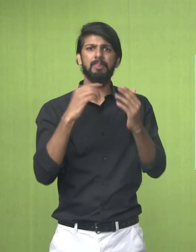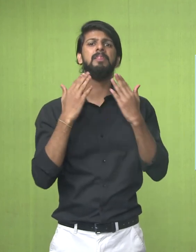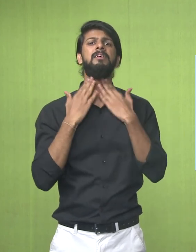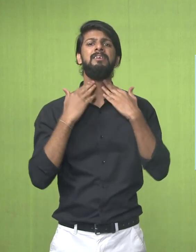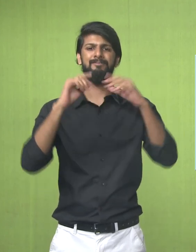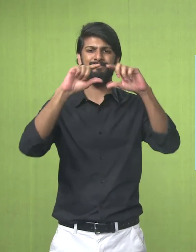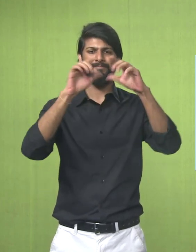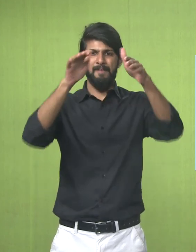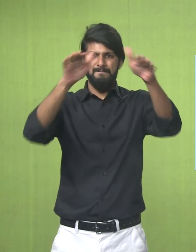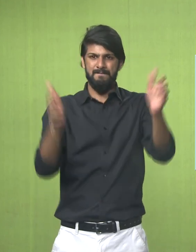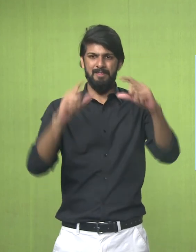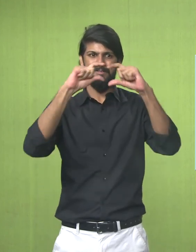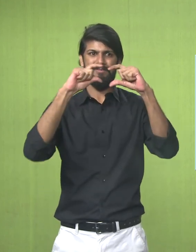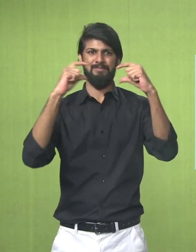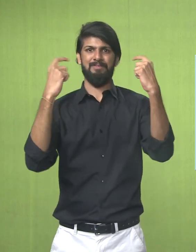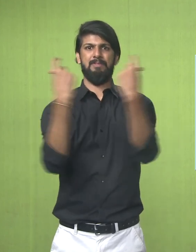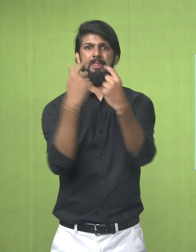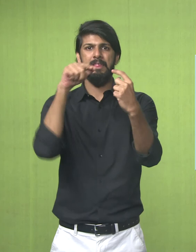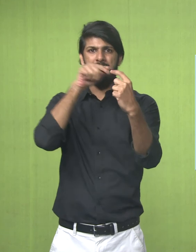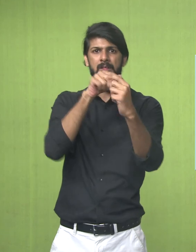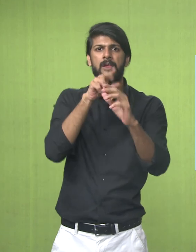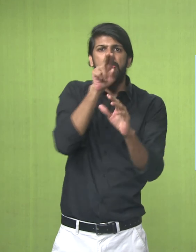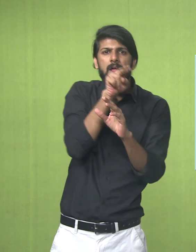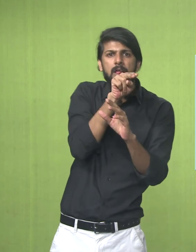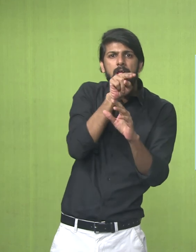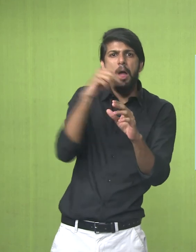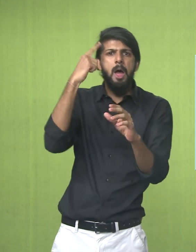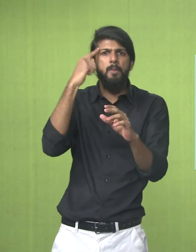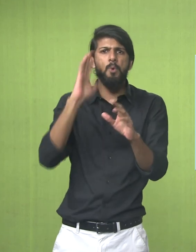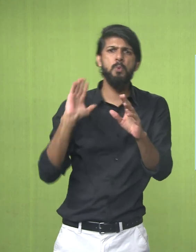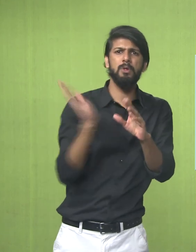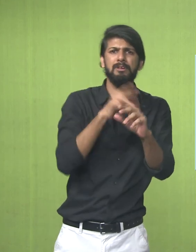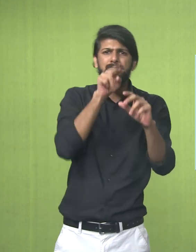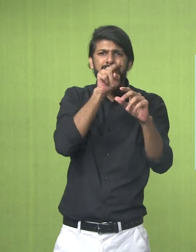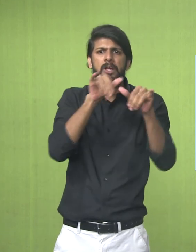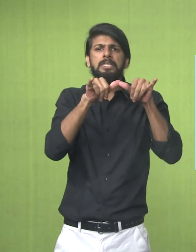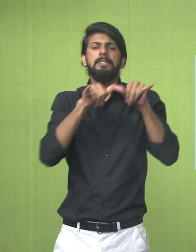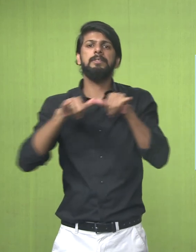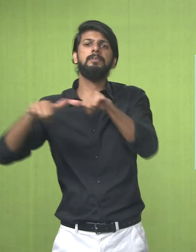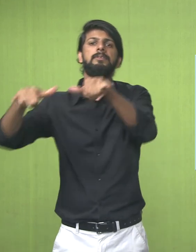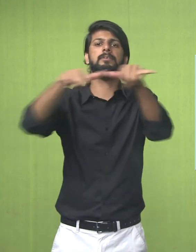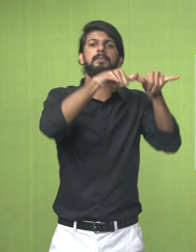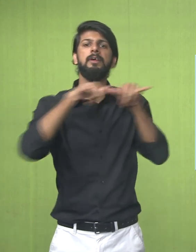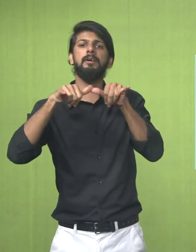There Are Black Lines Around The Neck And The Bottom Of The Pot And The Thickness Is Uniform